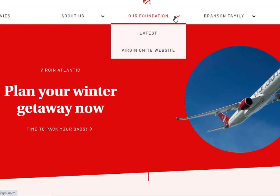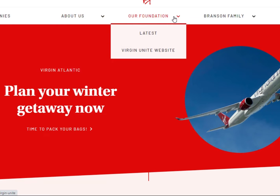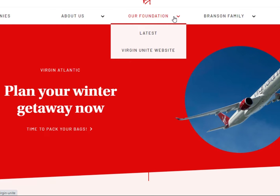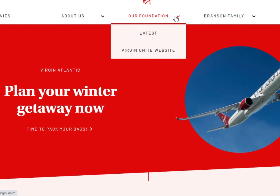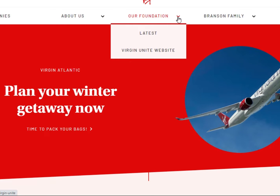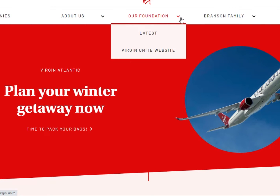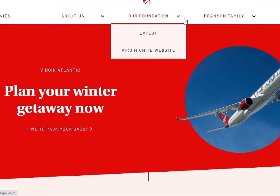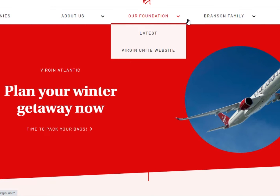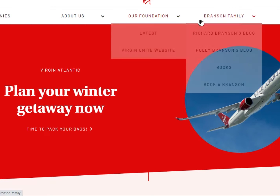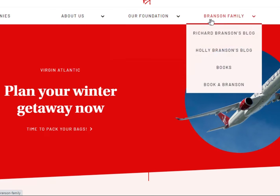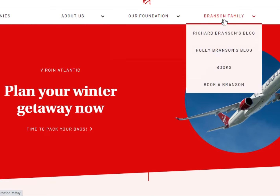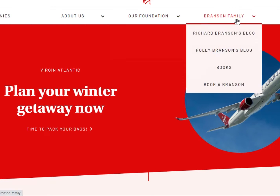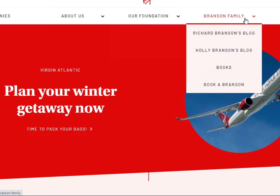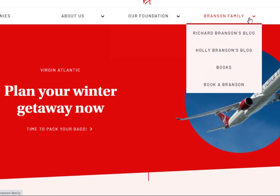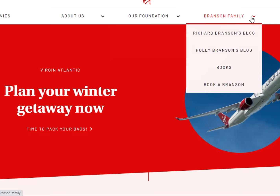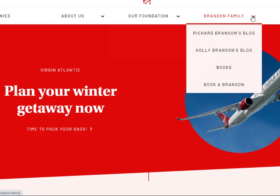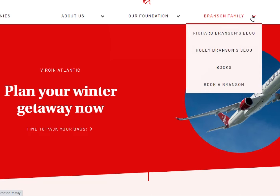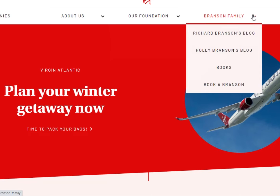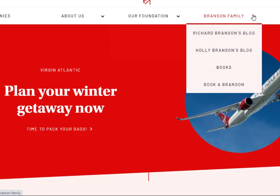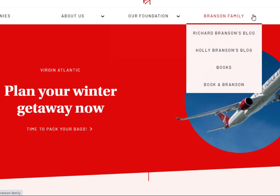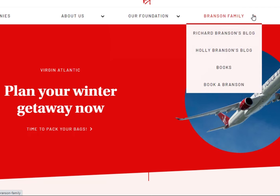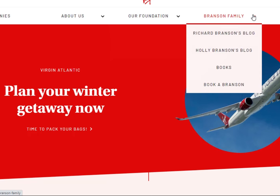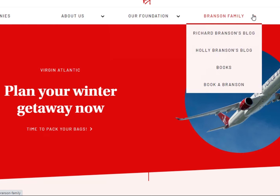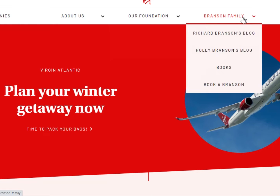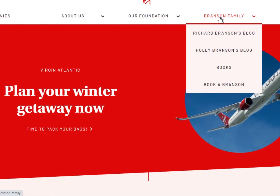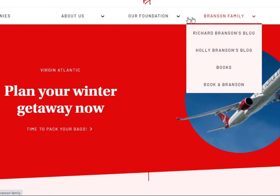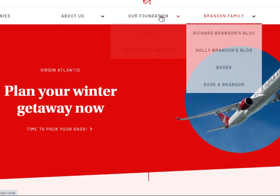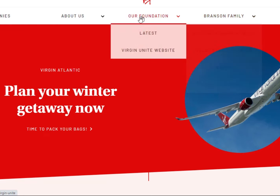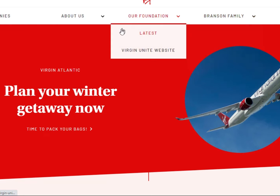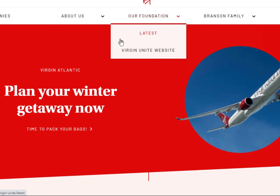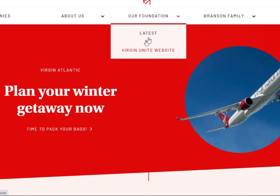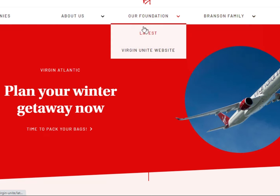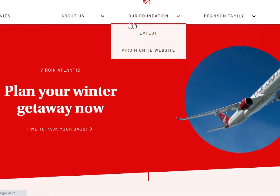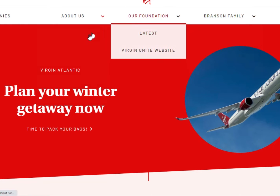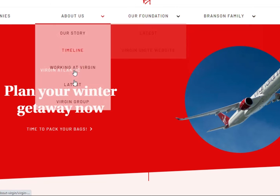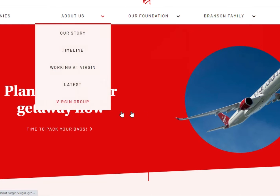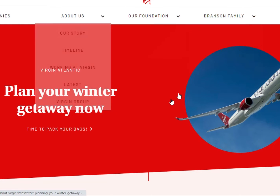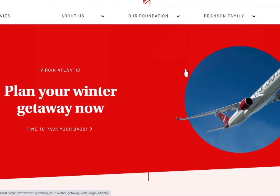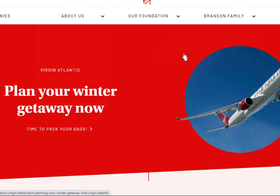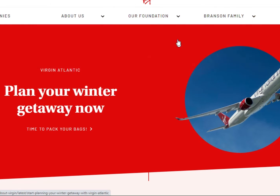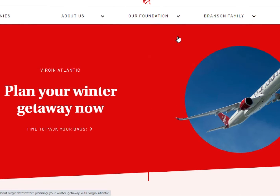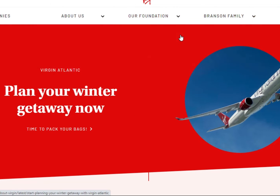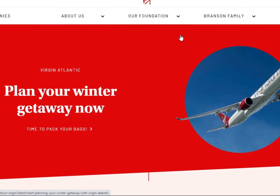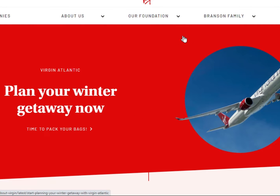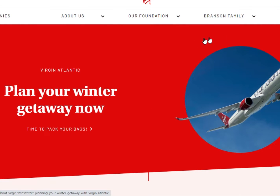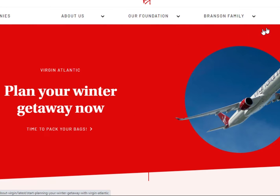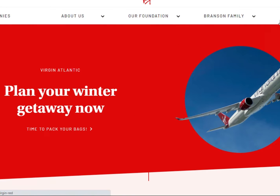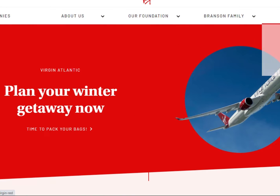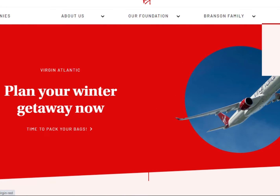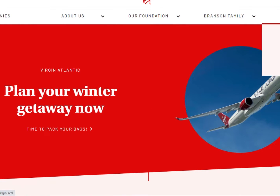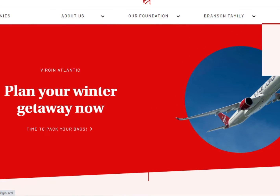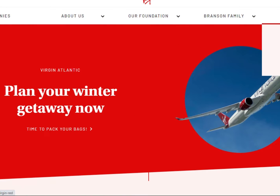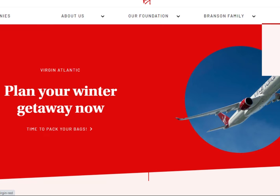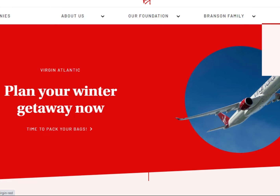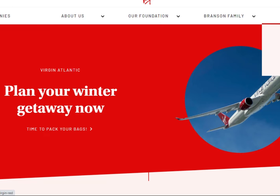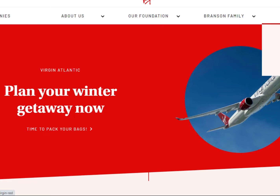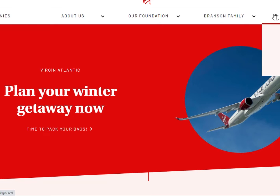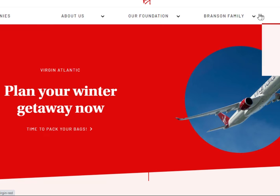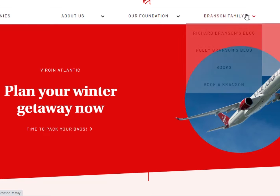there is no confusion at all and this is good you should be practicing something like this when it comes to navigation once your navigation